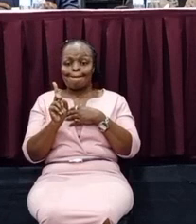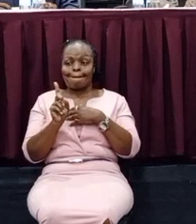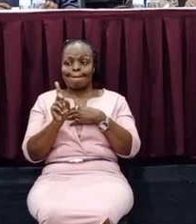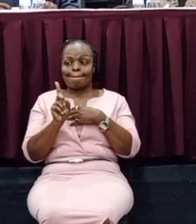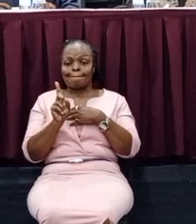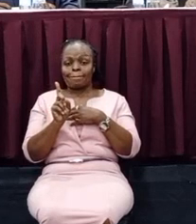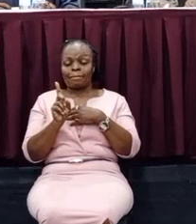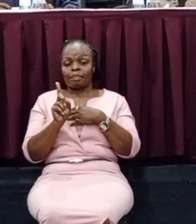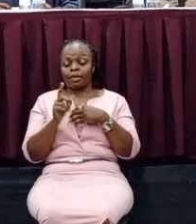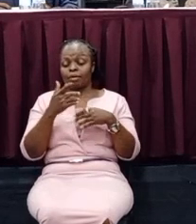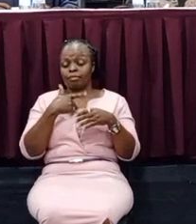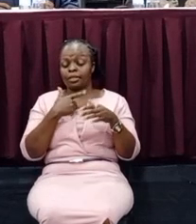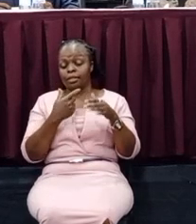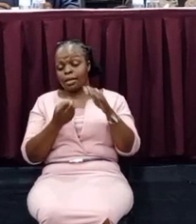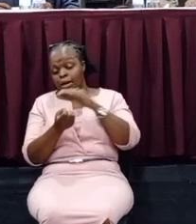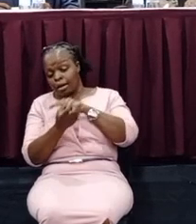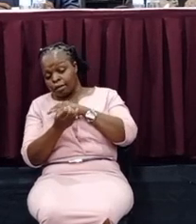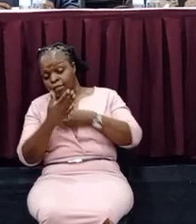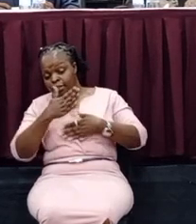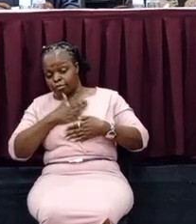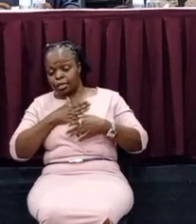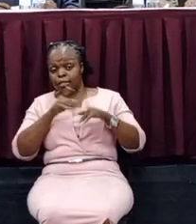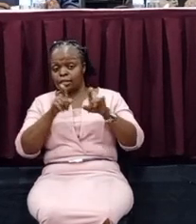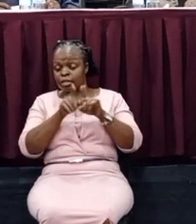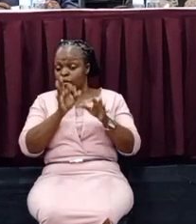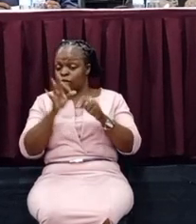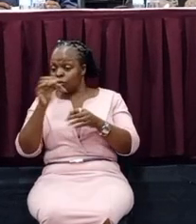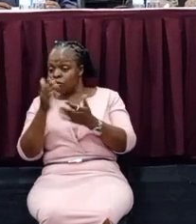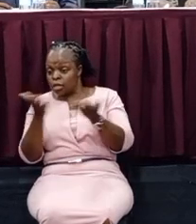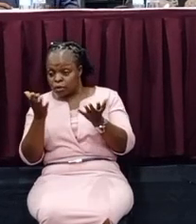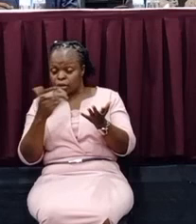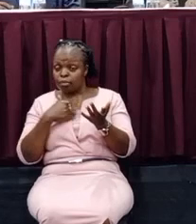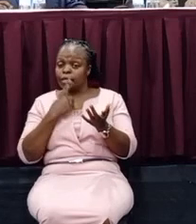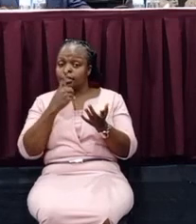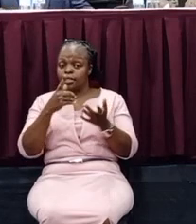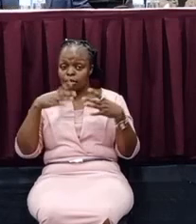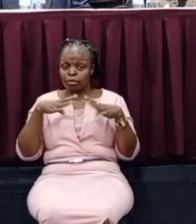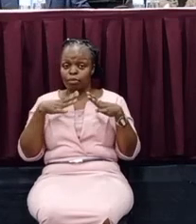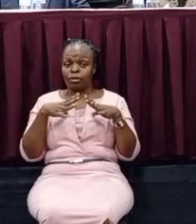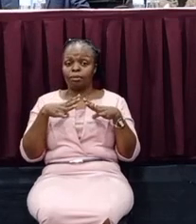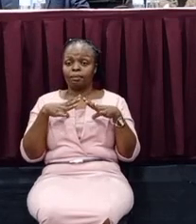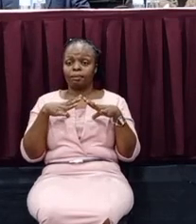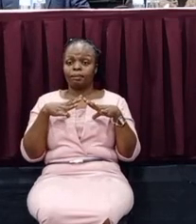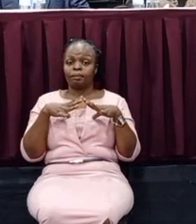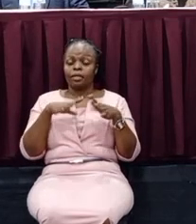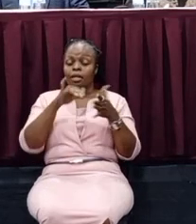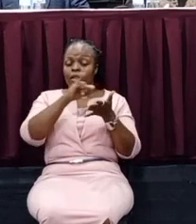My advice has always been the same wherever I go. I tell people that public participation